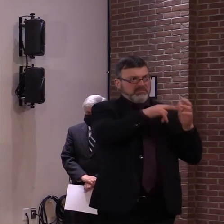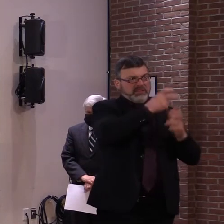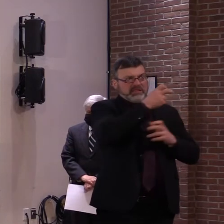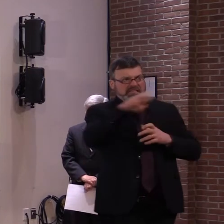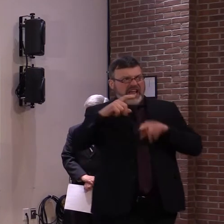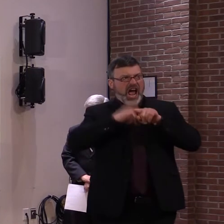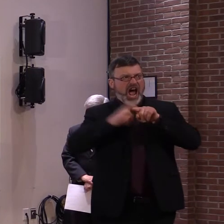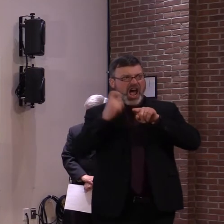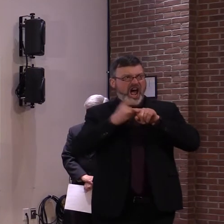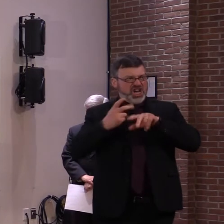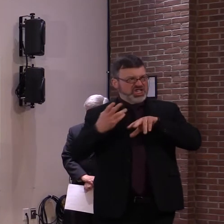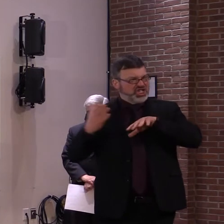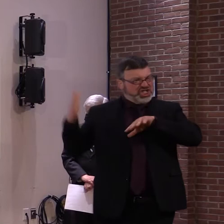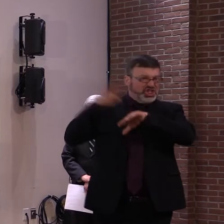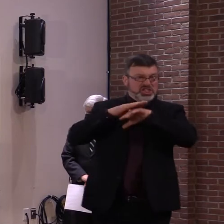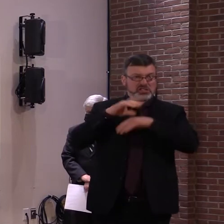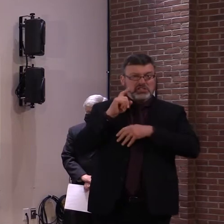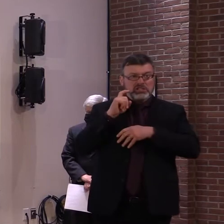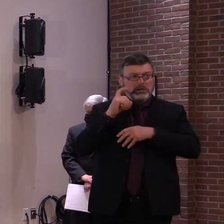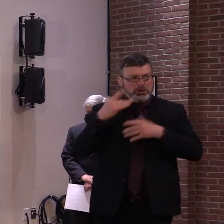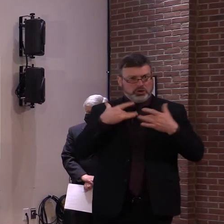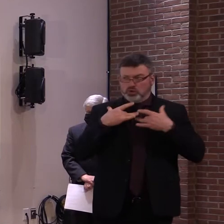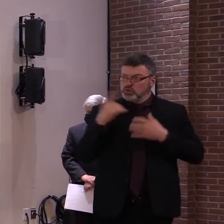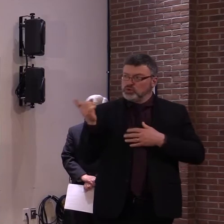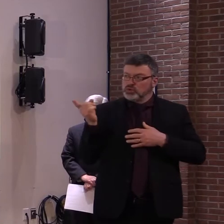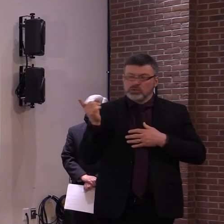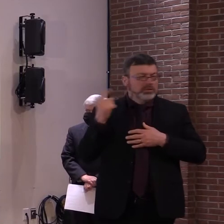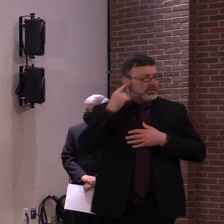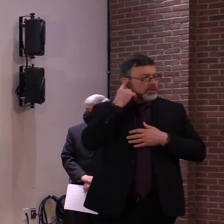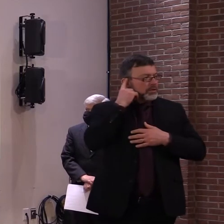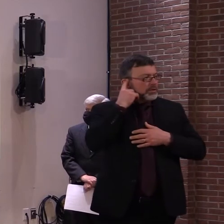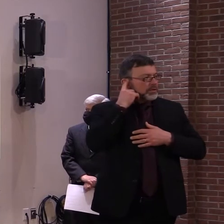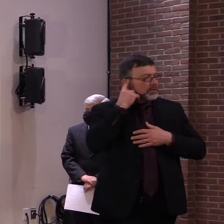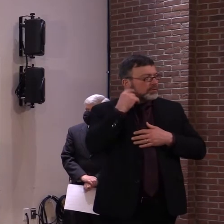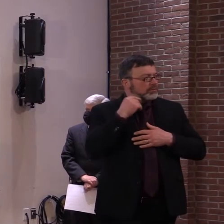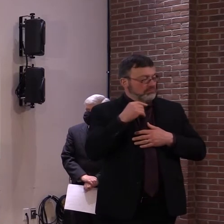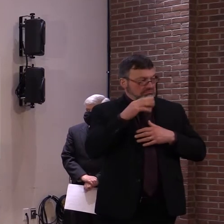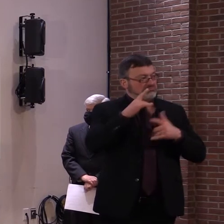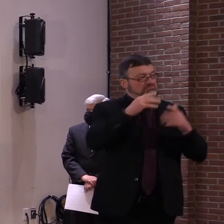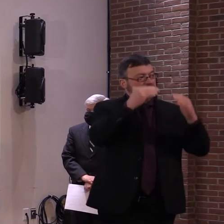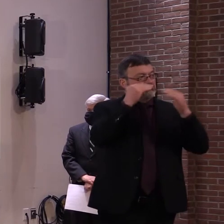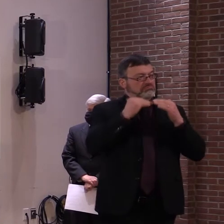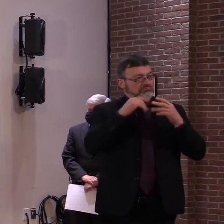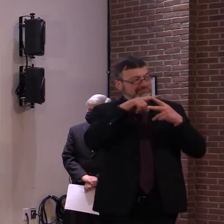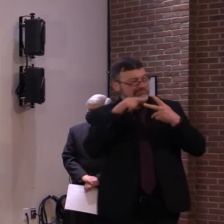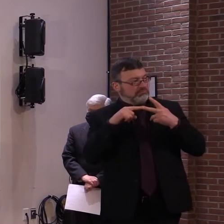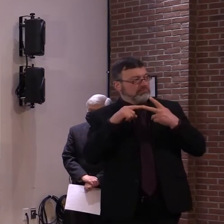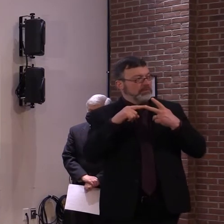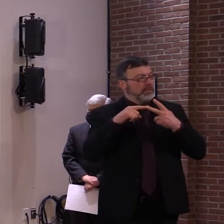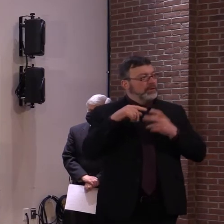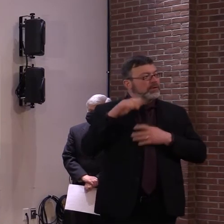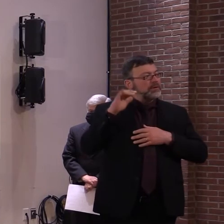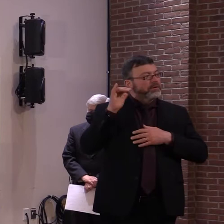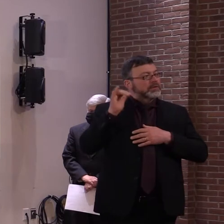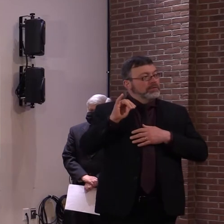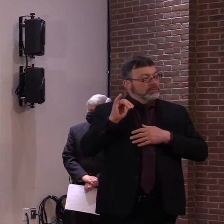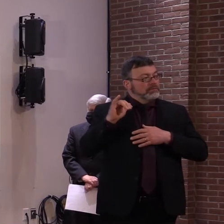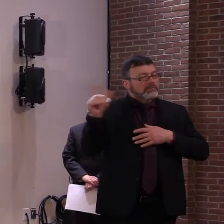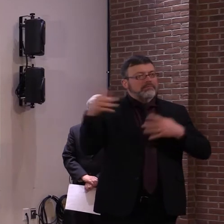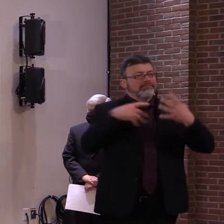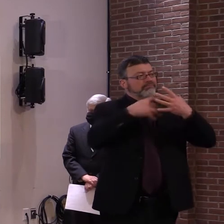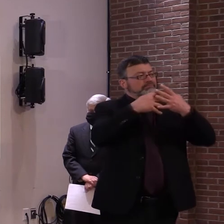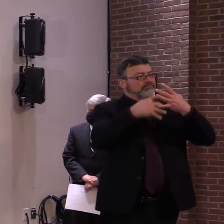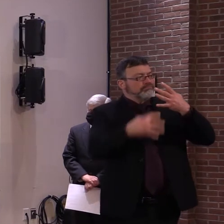couldn't help but notice, uh, on the list, it didn't sound like asthma was one of the conditions, and I was just curious, uh, why that would be. Great.